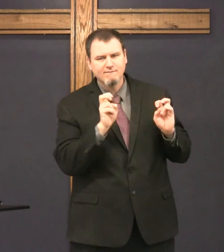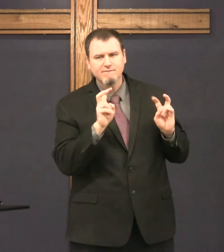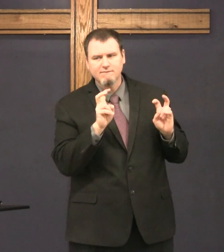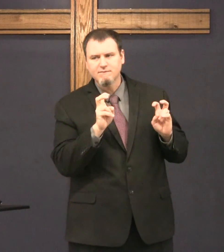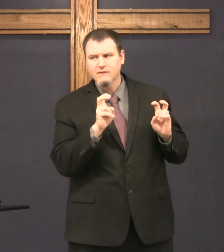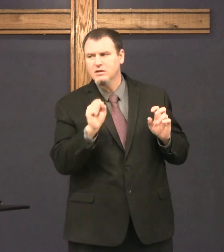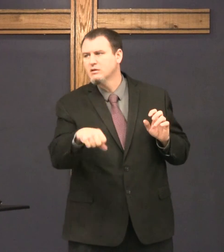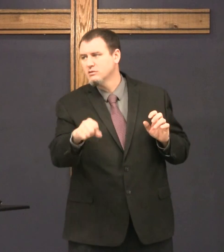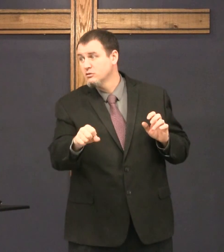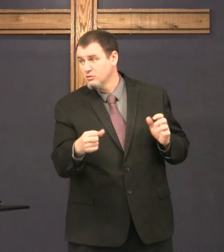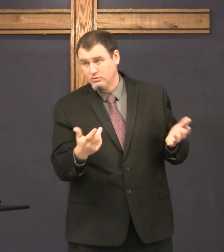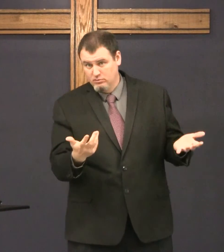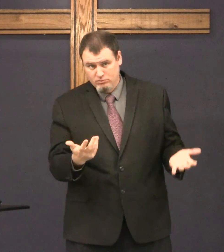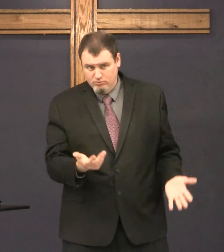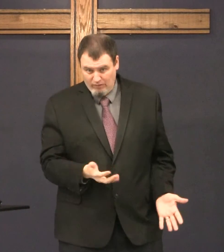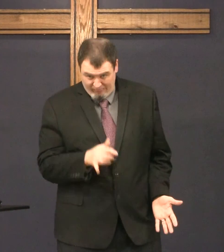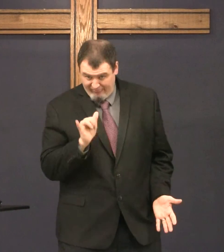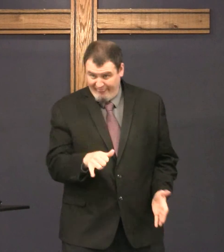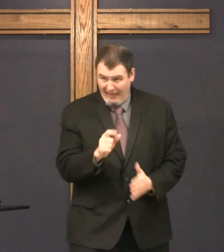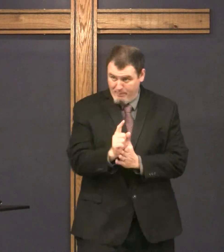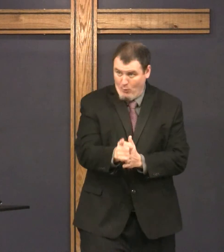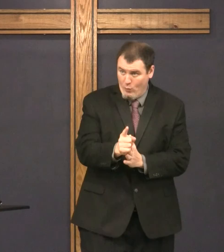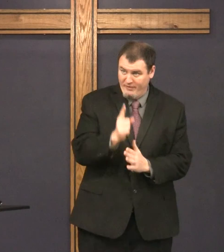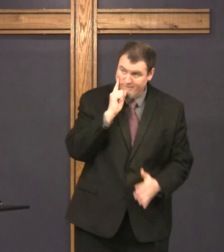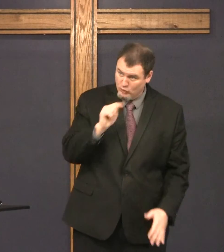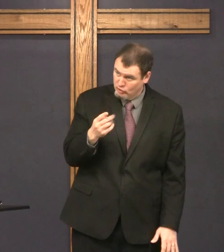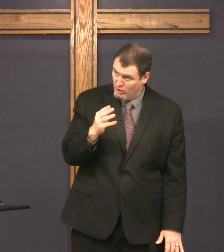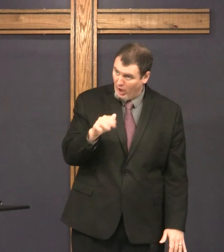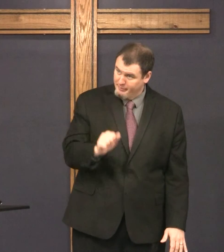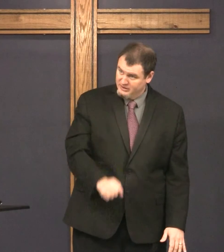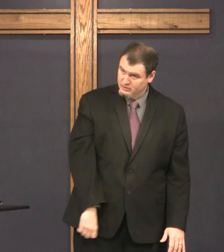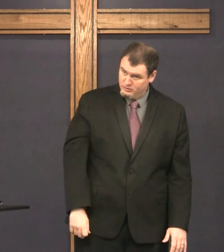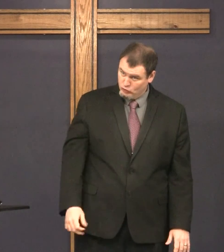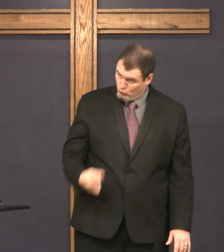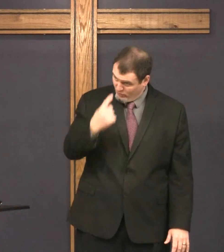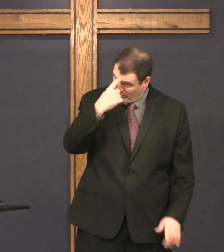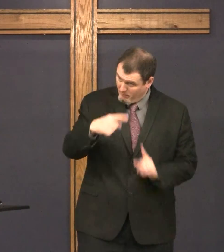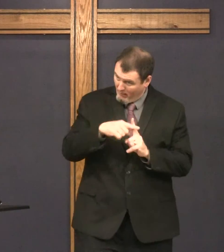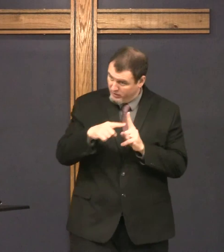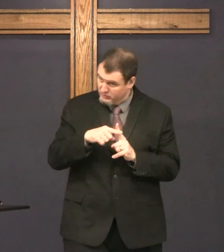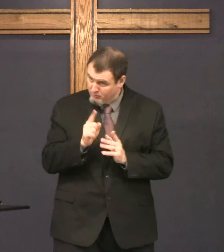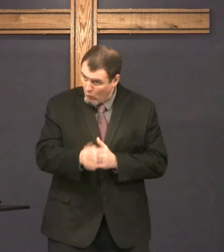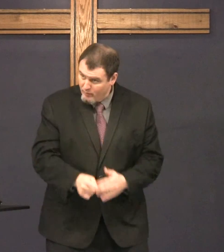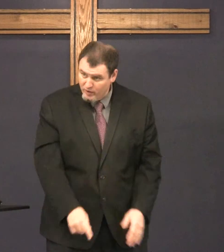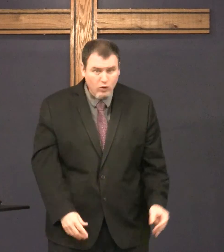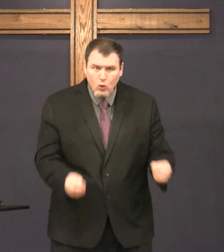The negative part. Okay? Yes, the negative part. That's the point. I'm talking about promise.